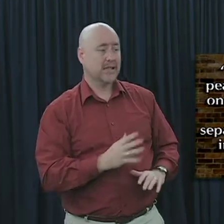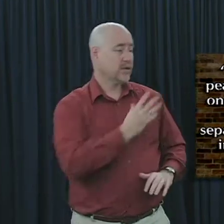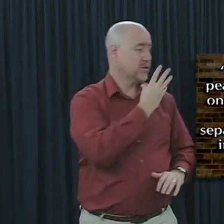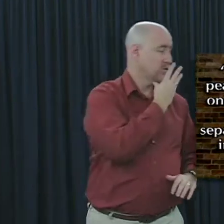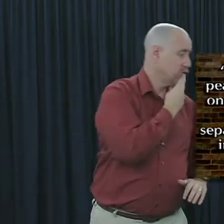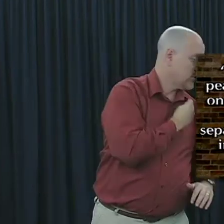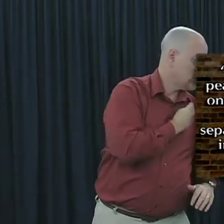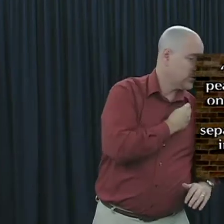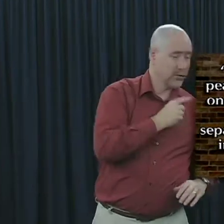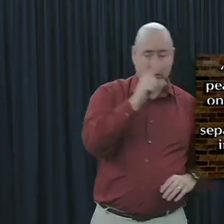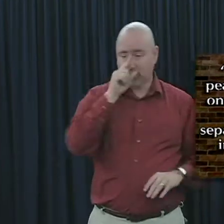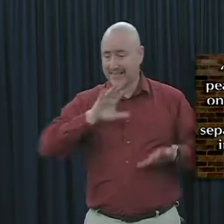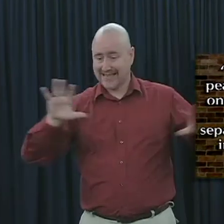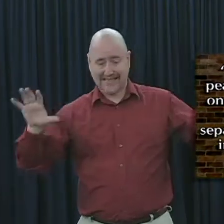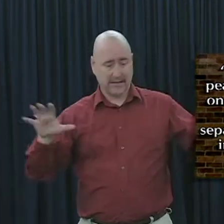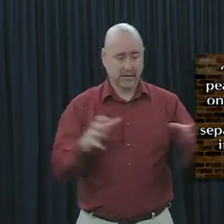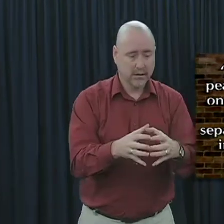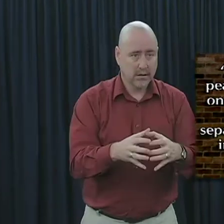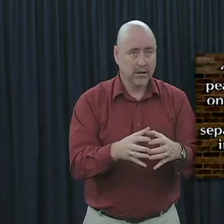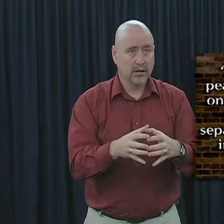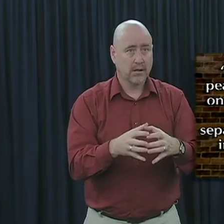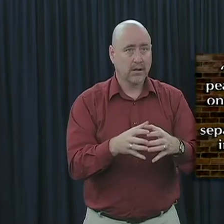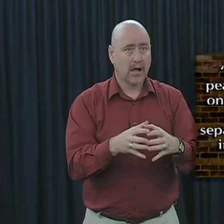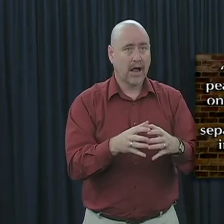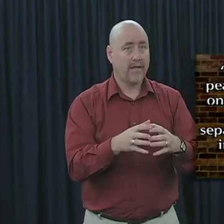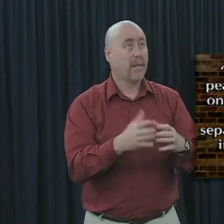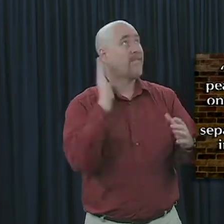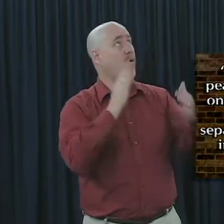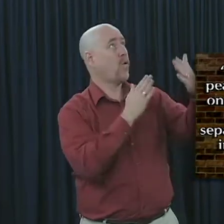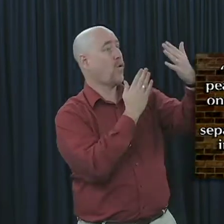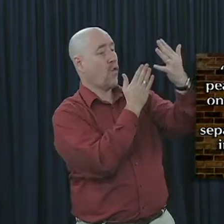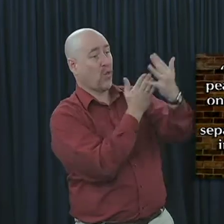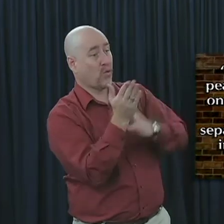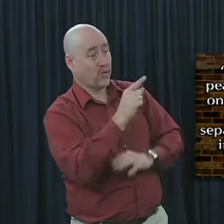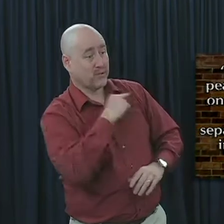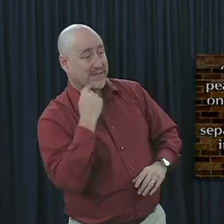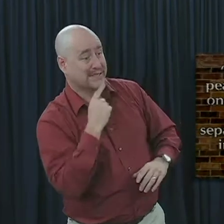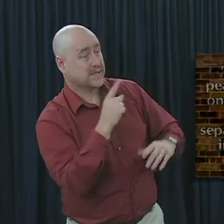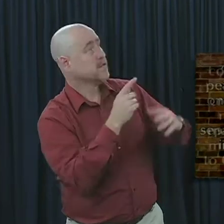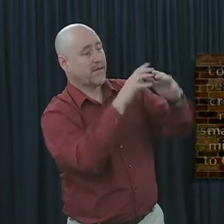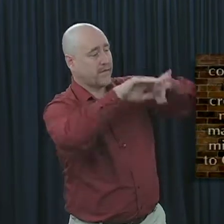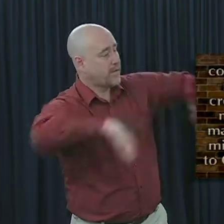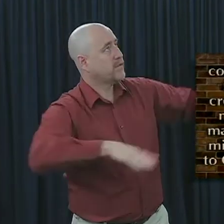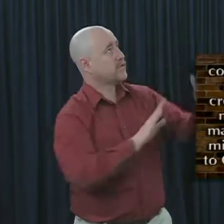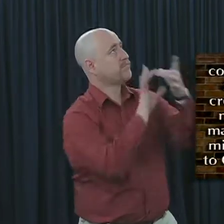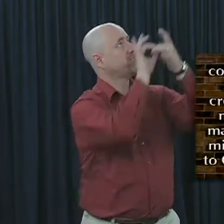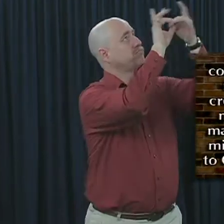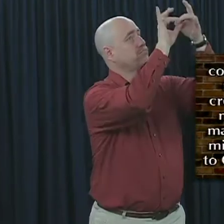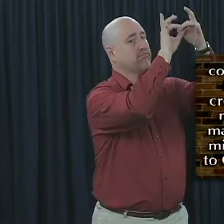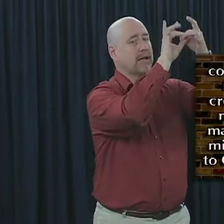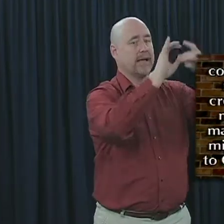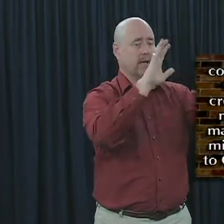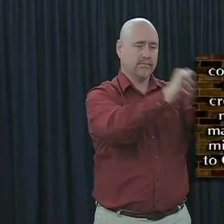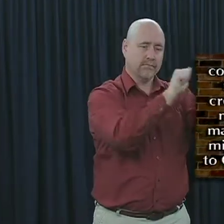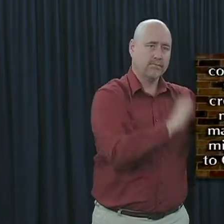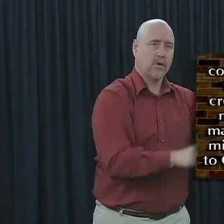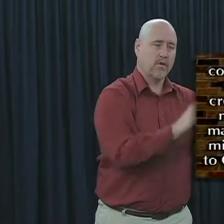broken down the middle wall of separation, having abolished in his flesh the enmity, that is, the law of commandments contained in ordinances,